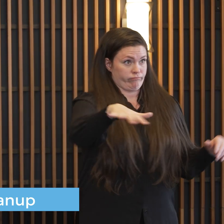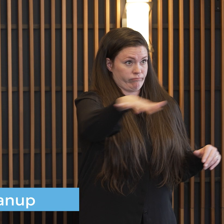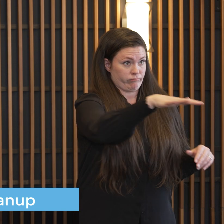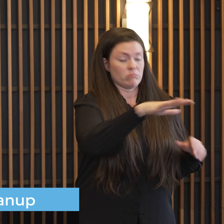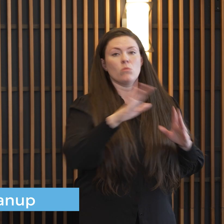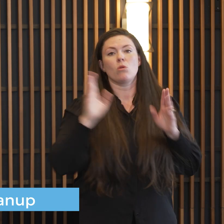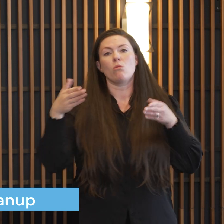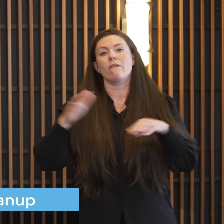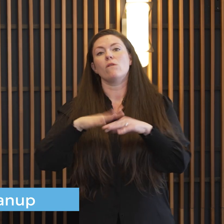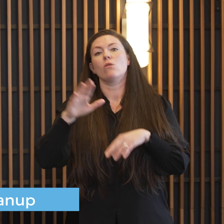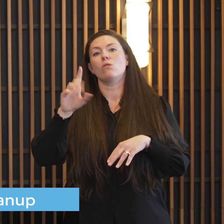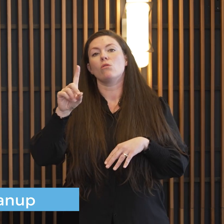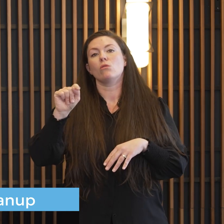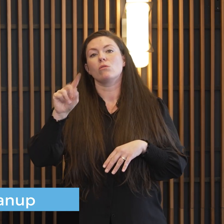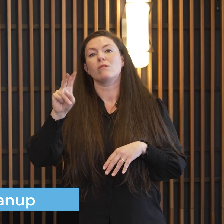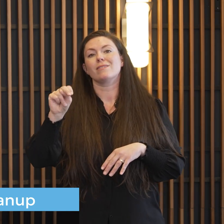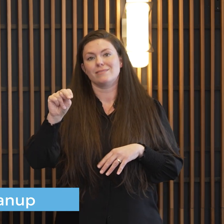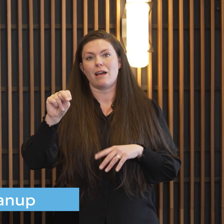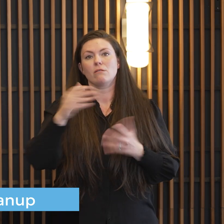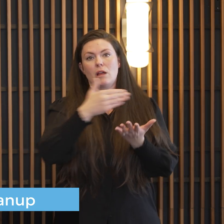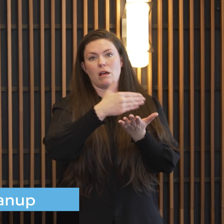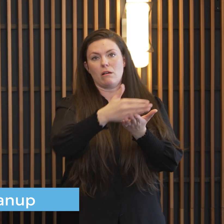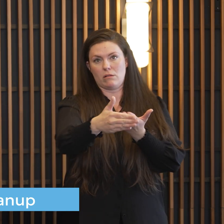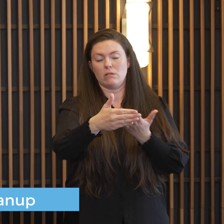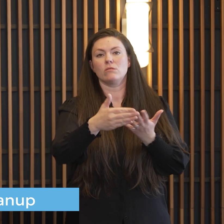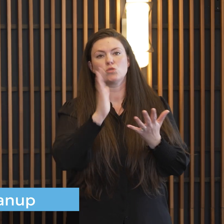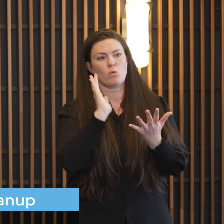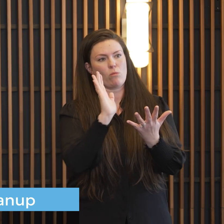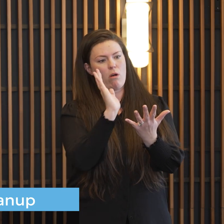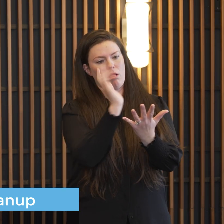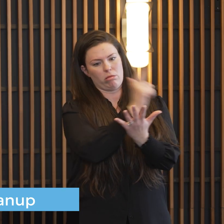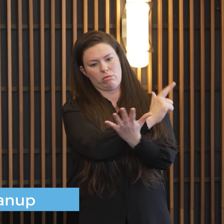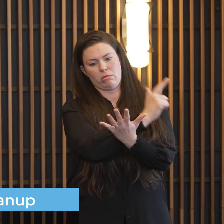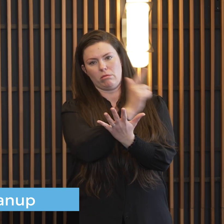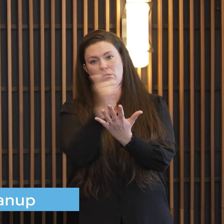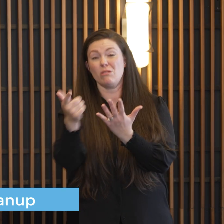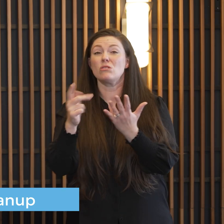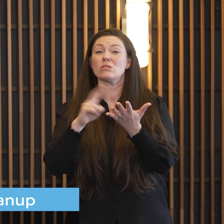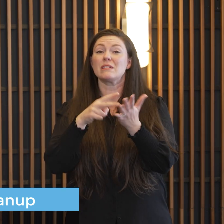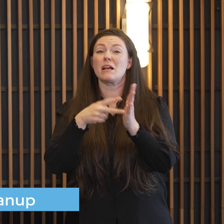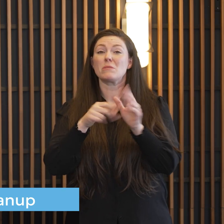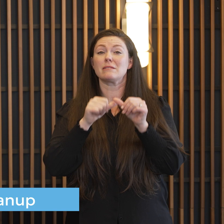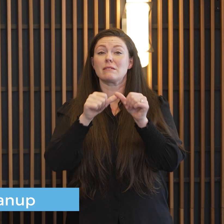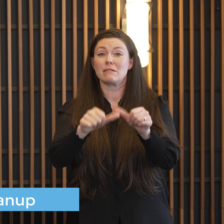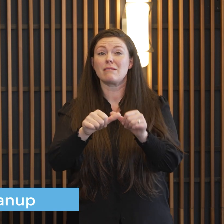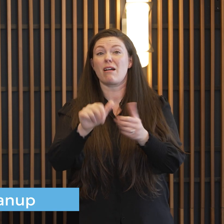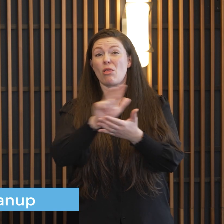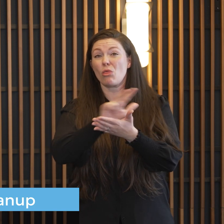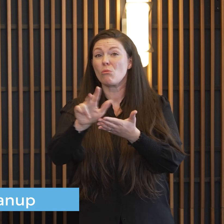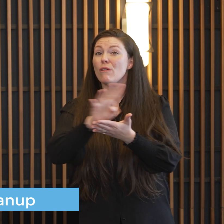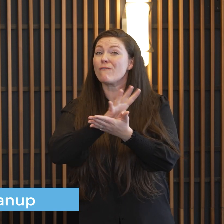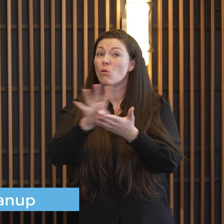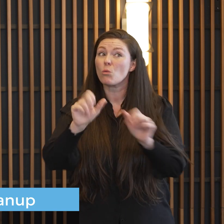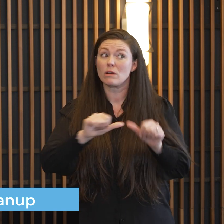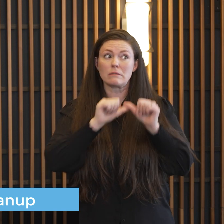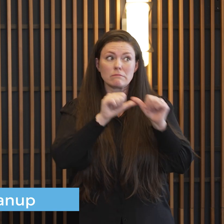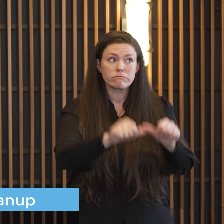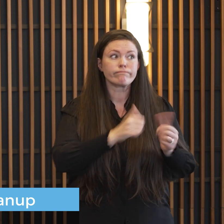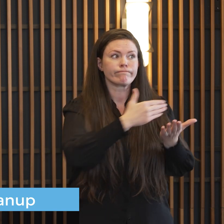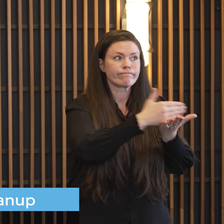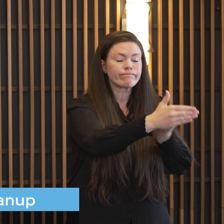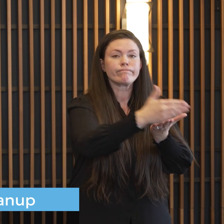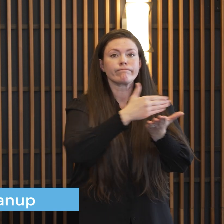start to go on our major arterials to pick up that and so we could potentially be picking up snow for the next three to four weeks in the city